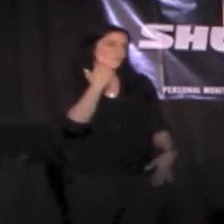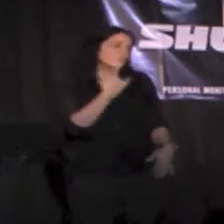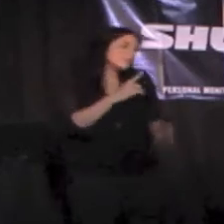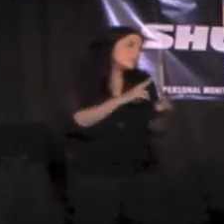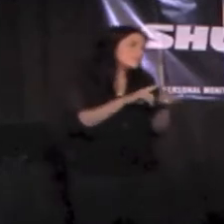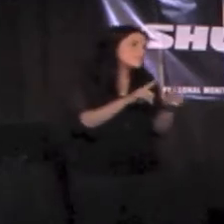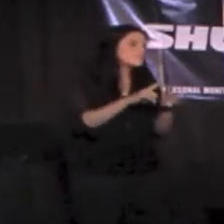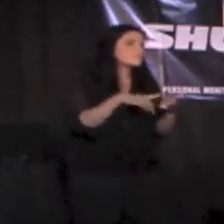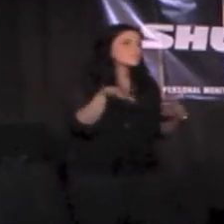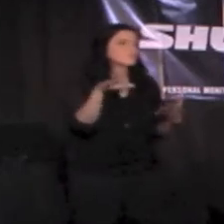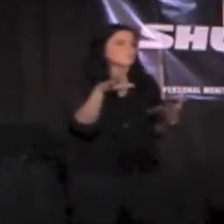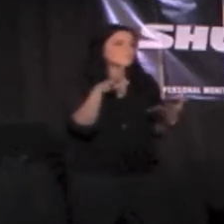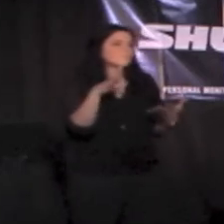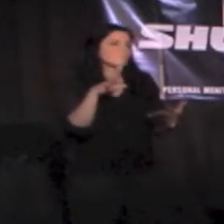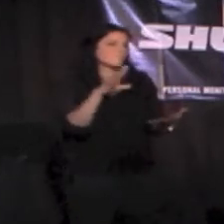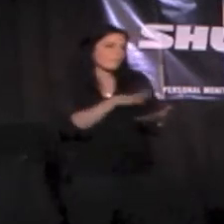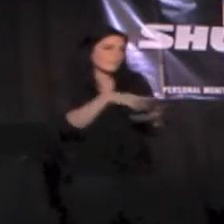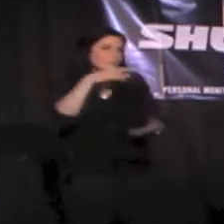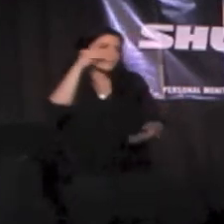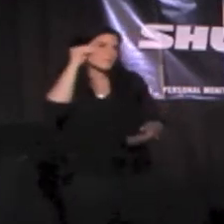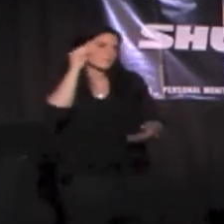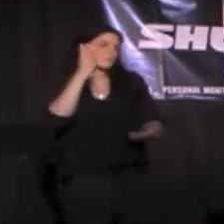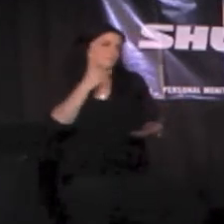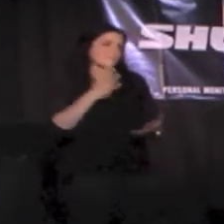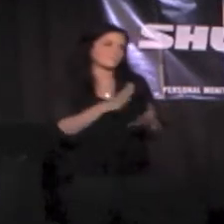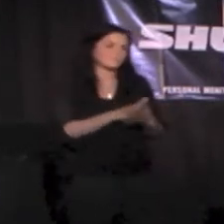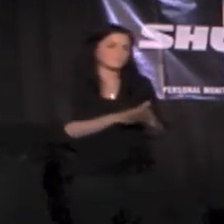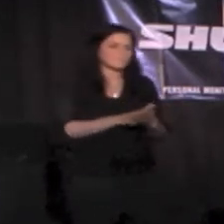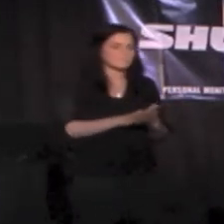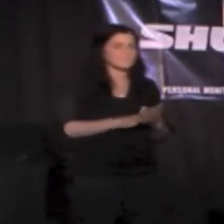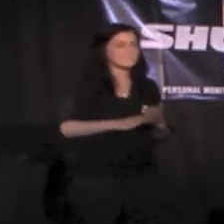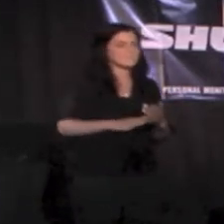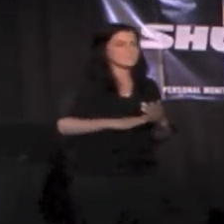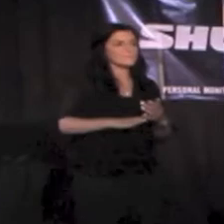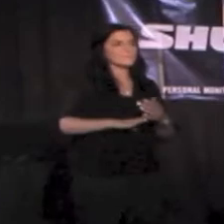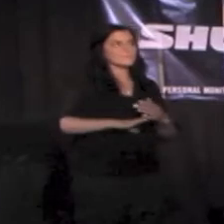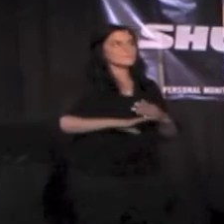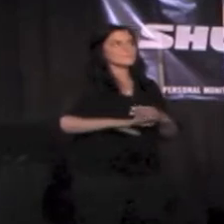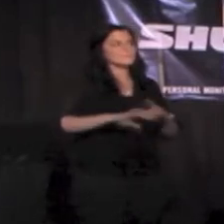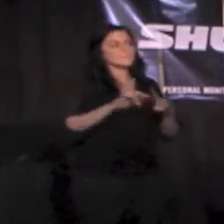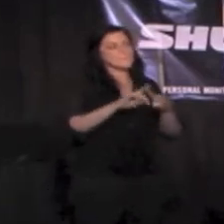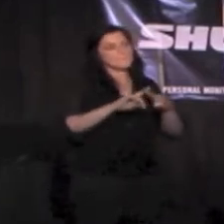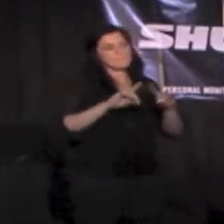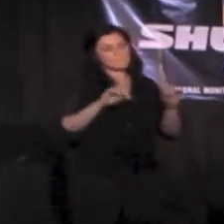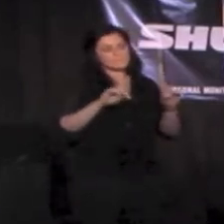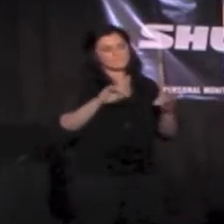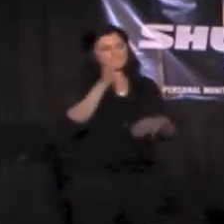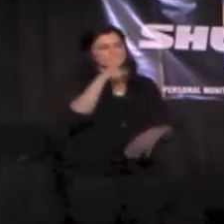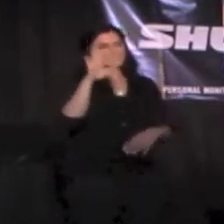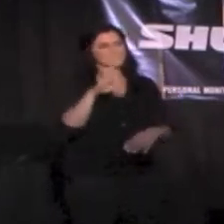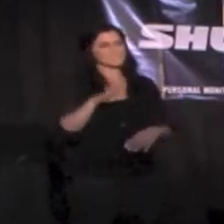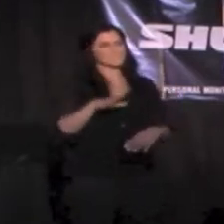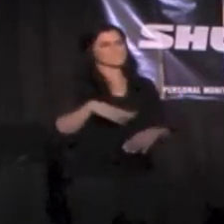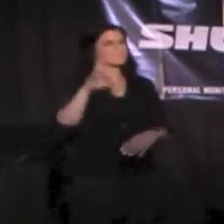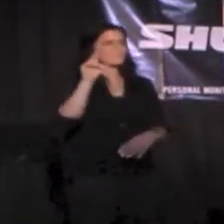one single thing Except if I could make time slow